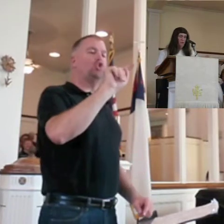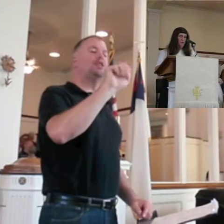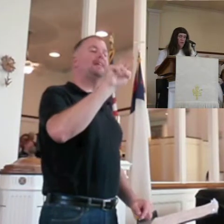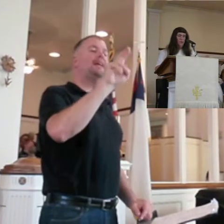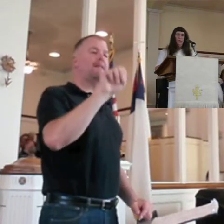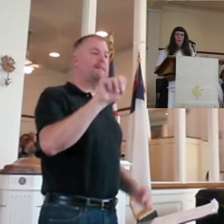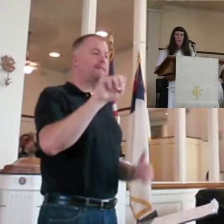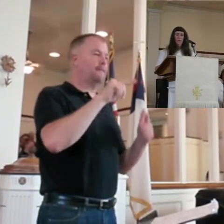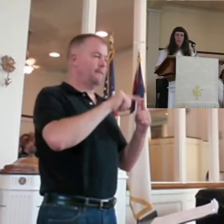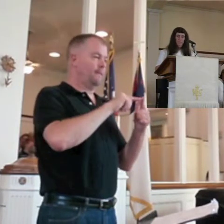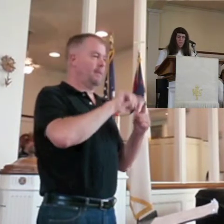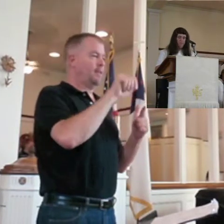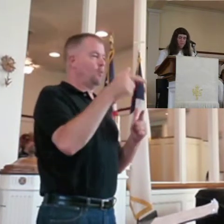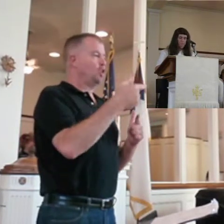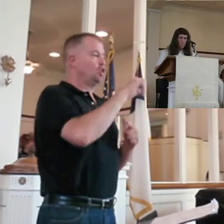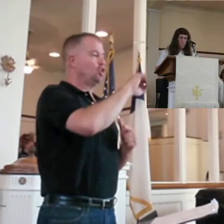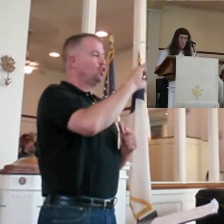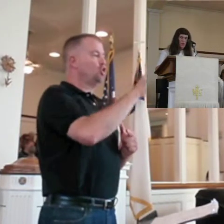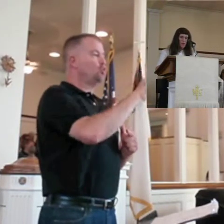one of them is Reverend Judy.